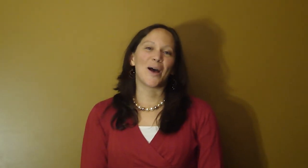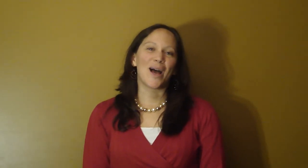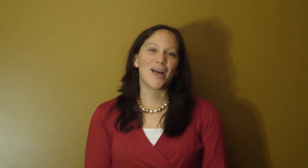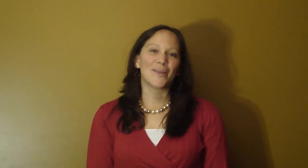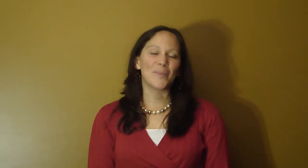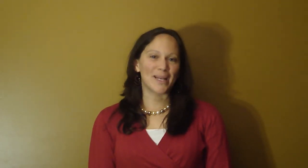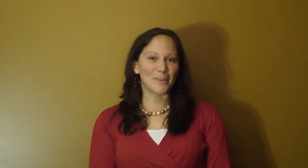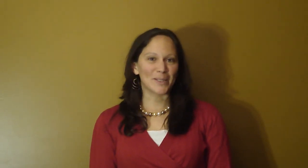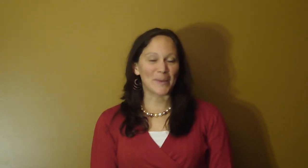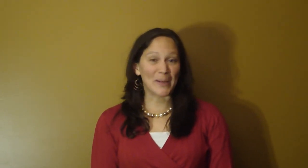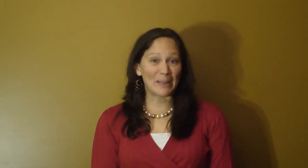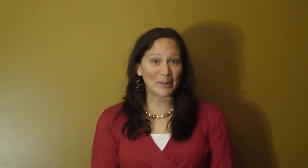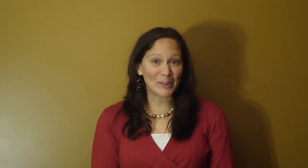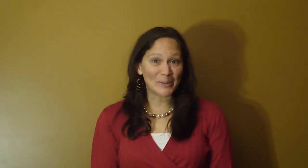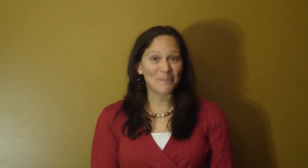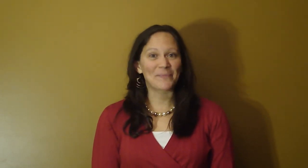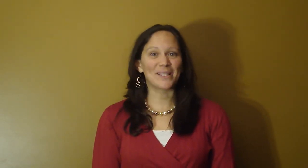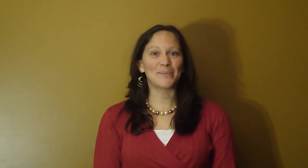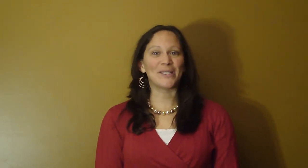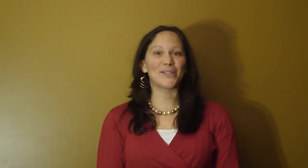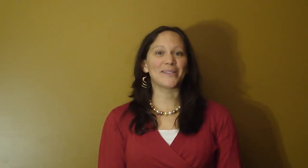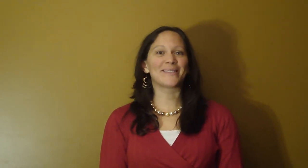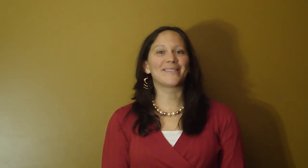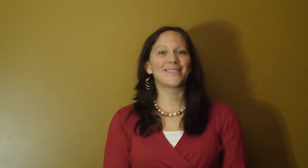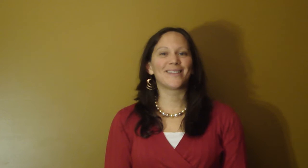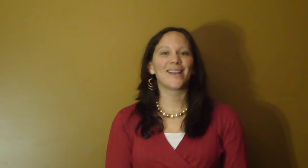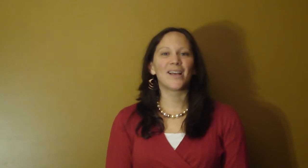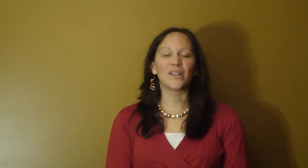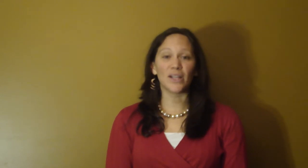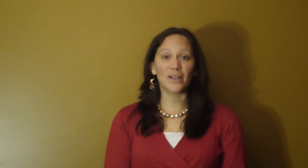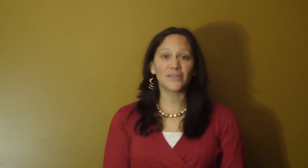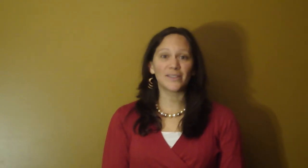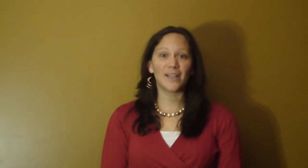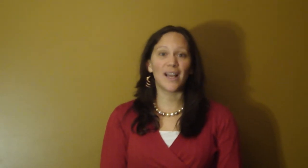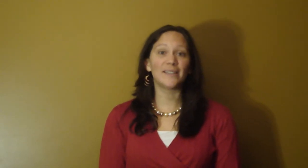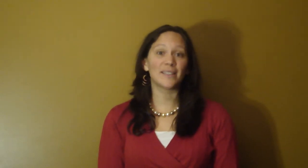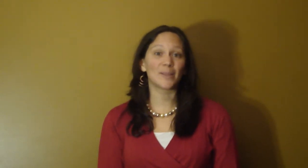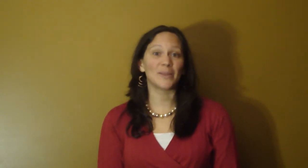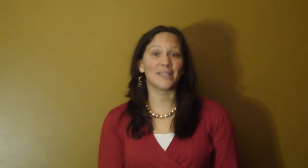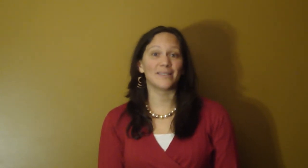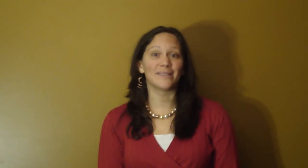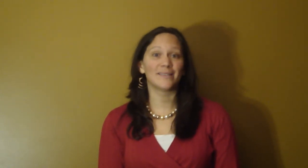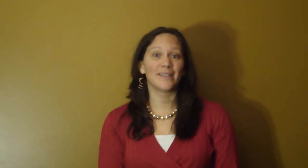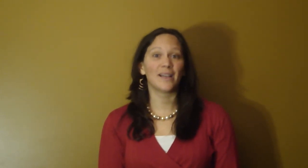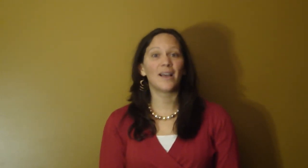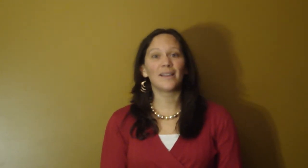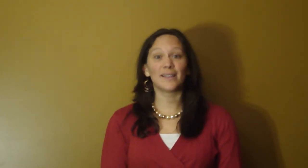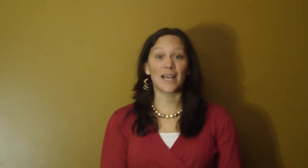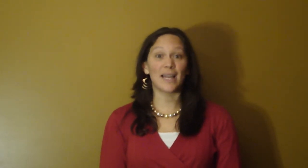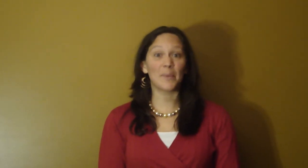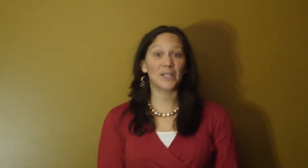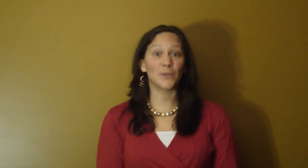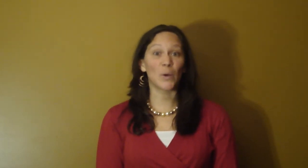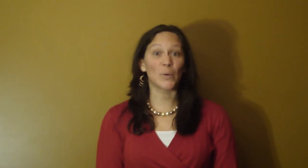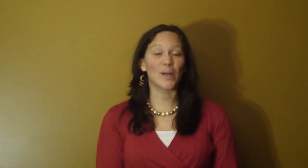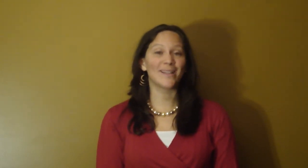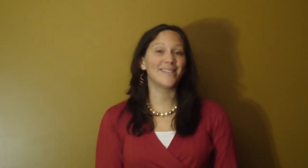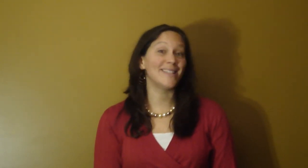My name is Mary Hilger. This speech is Love and Discipline, the Dynamic Duo, D